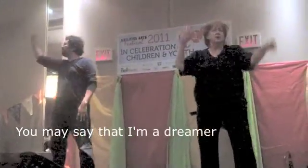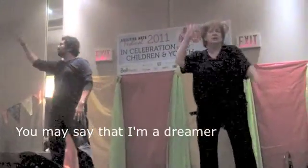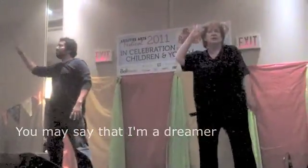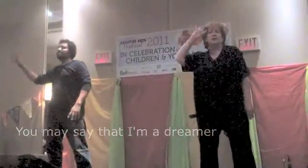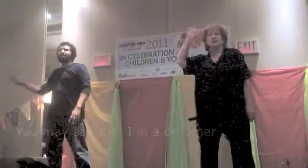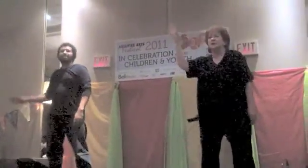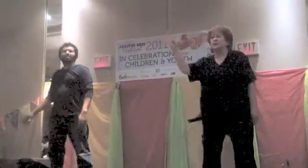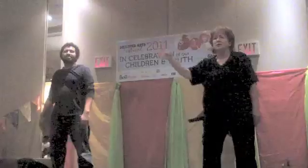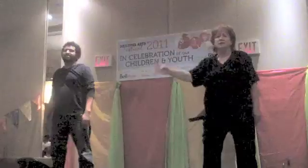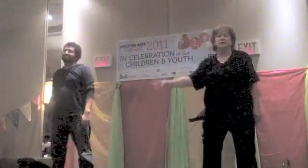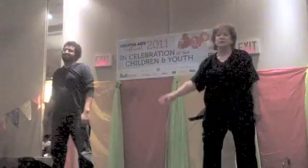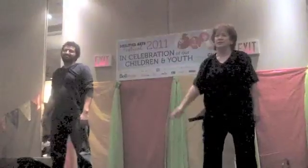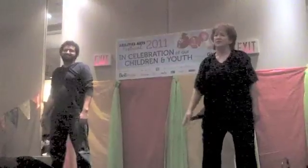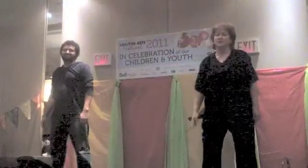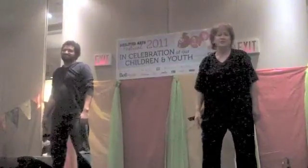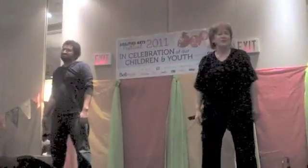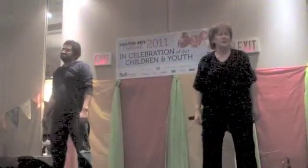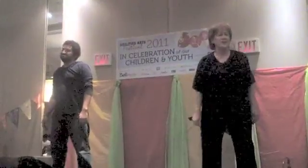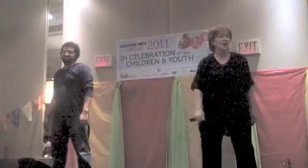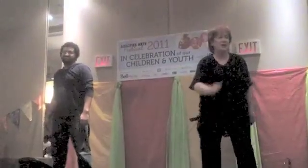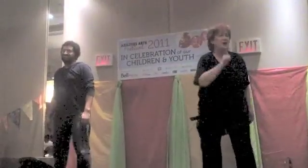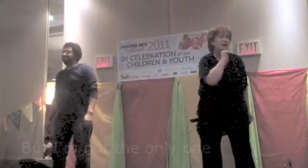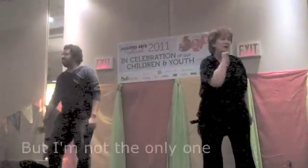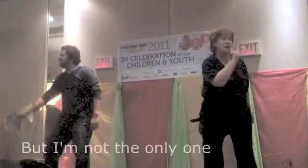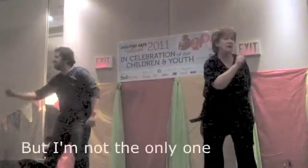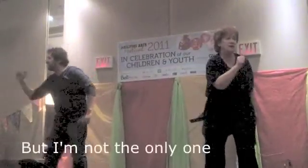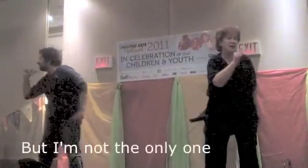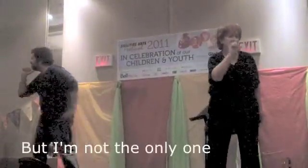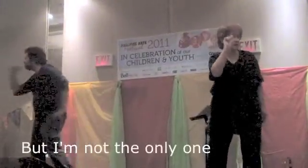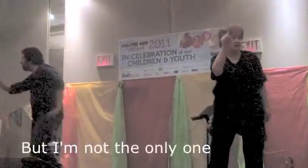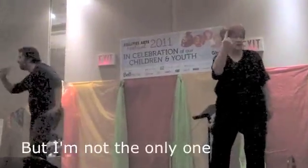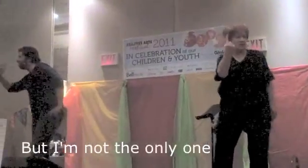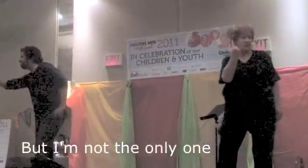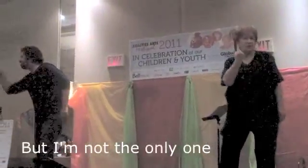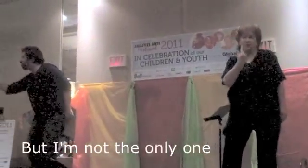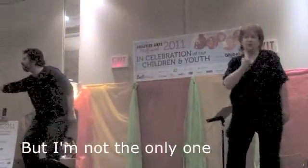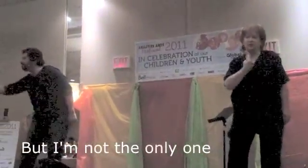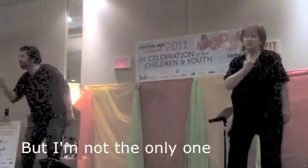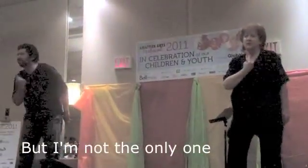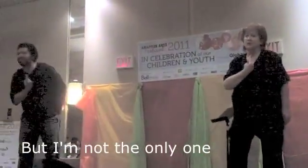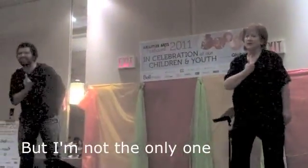but I'm not the only one.